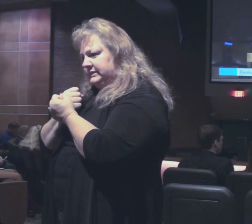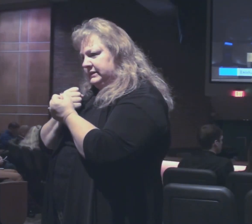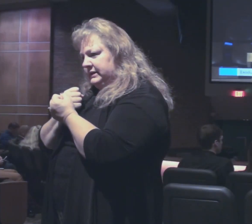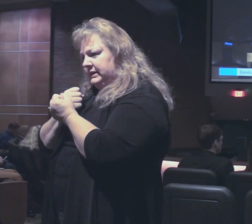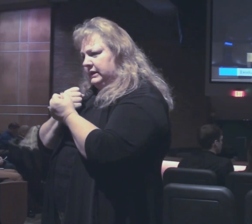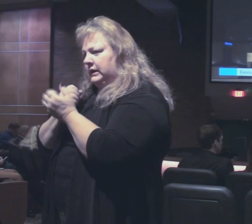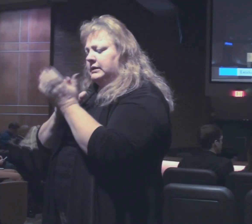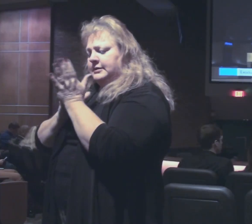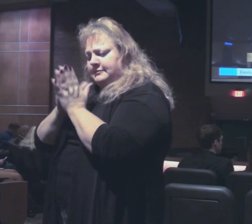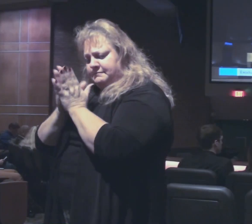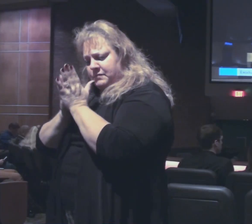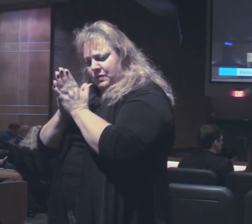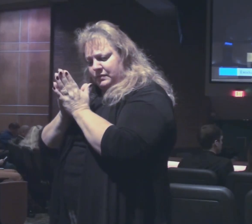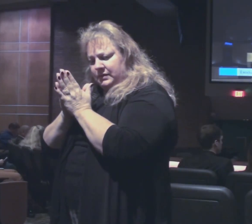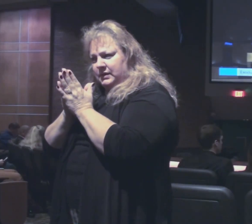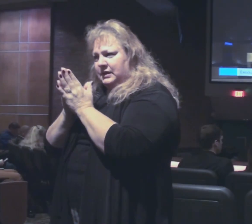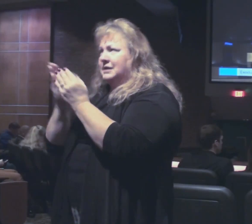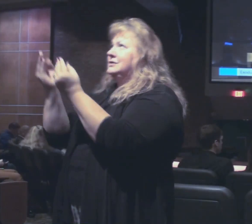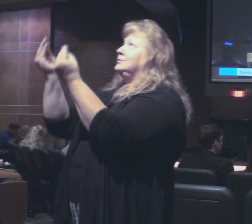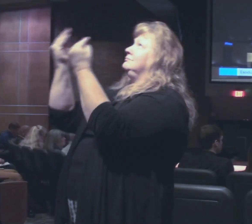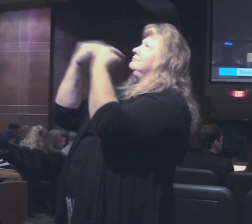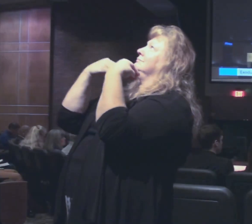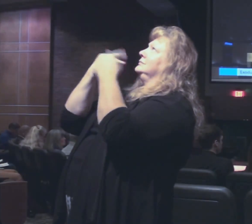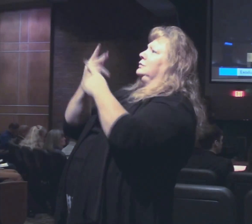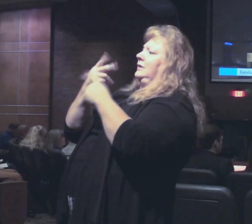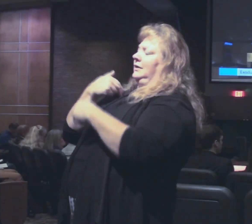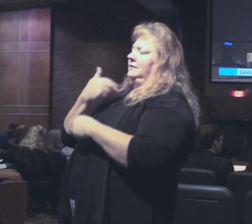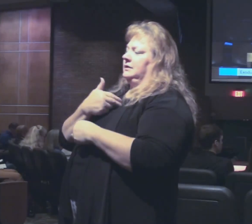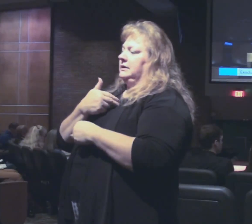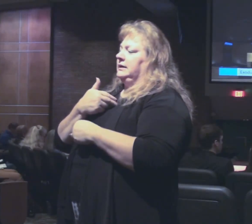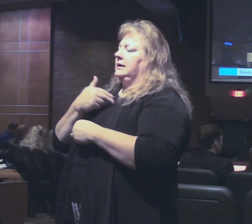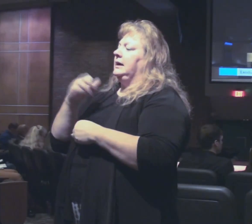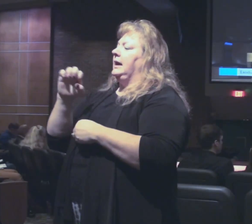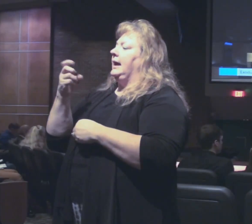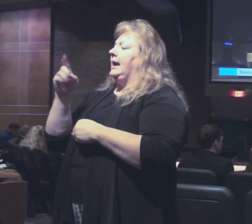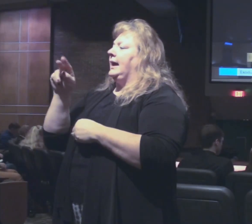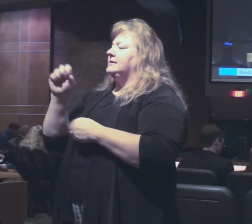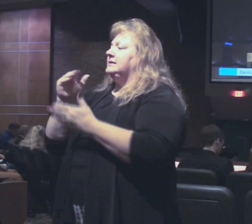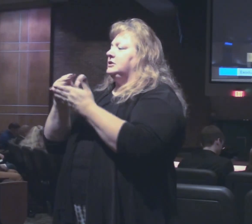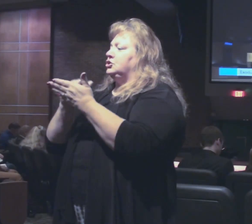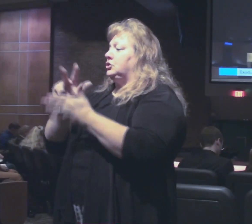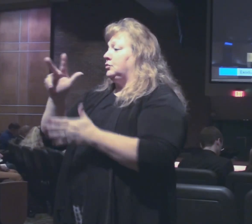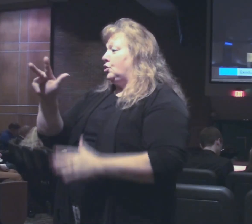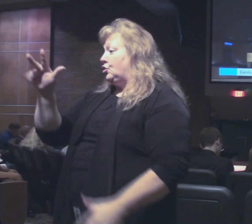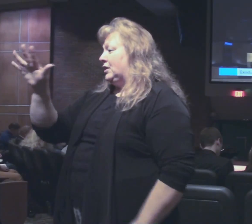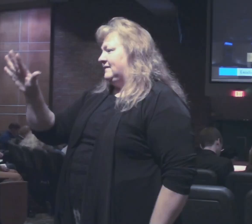motivating and providing for us. while you're in Exodus come over to chapter 35.